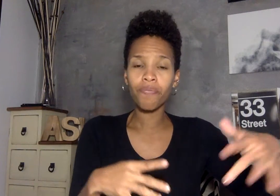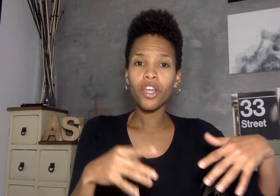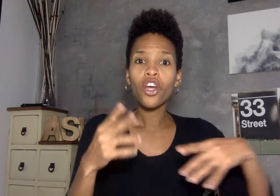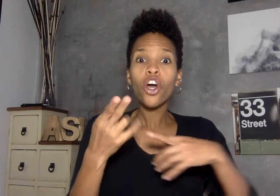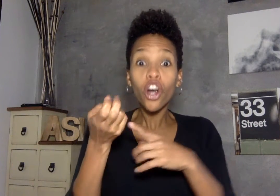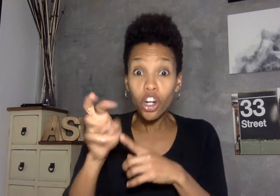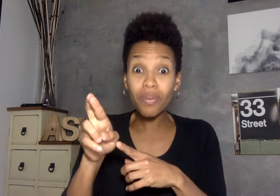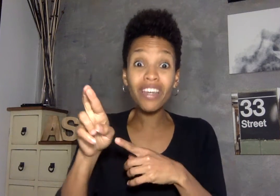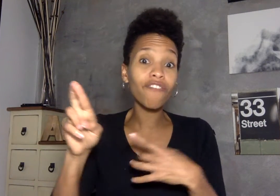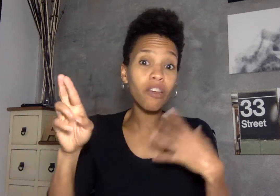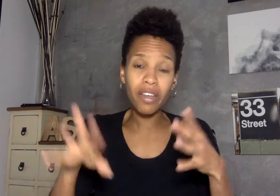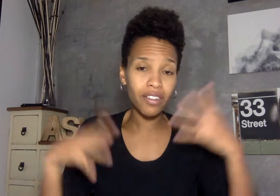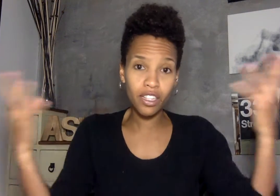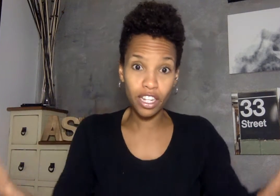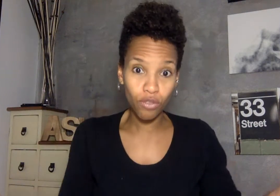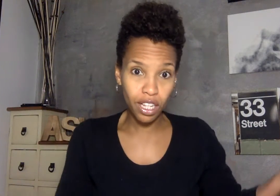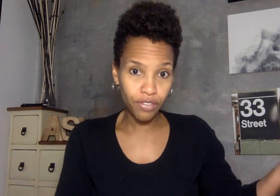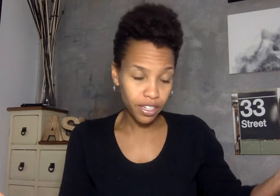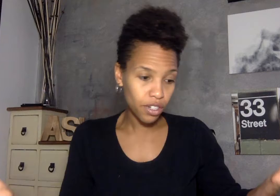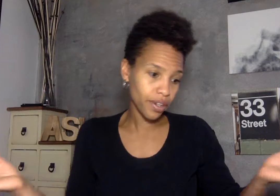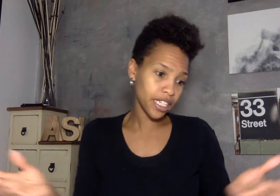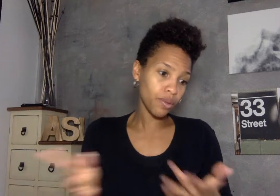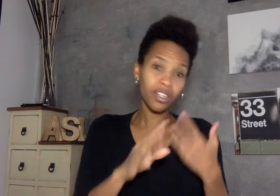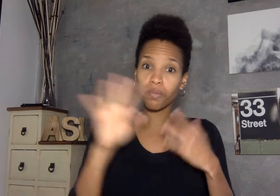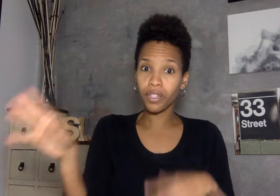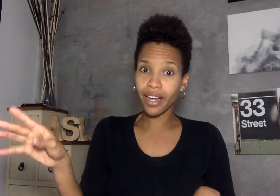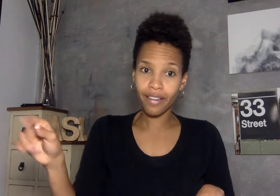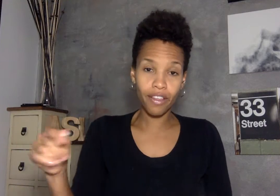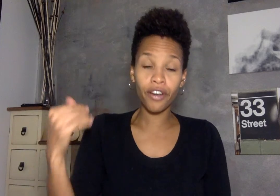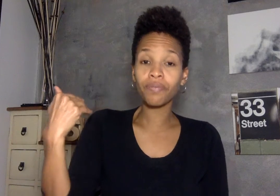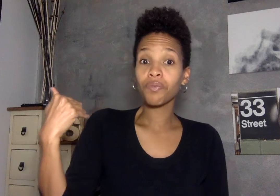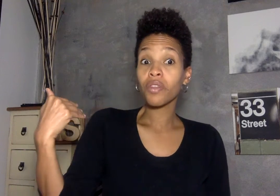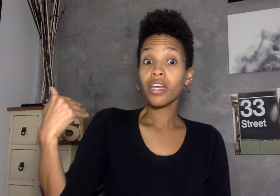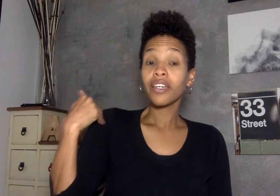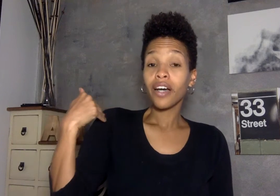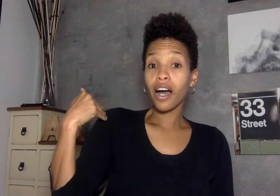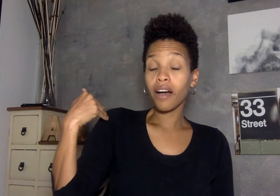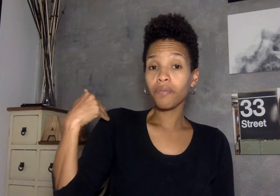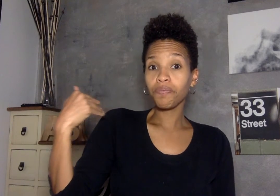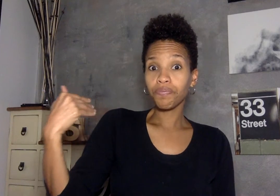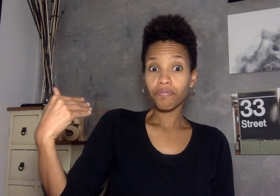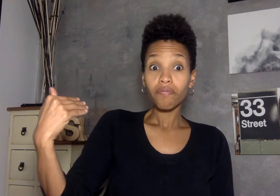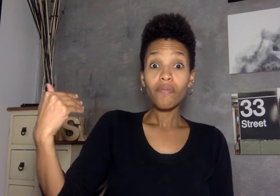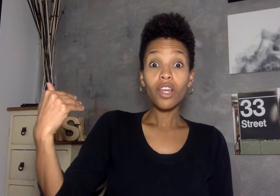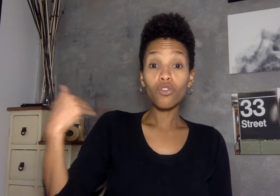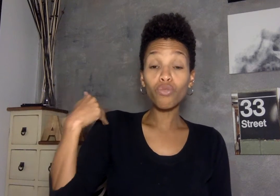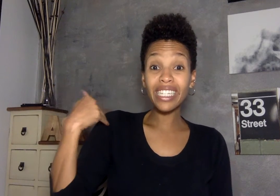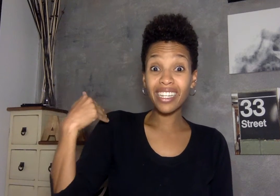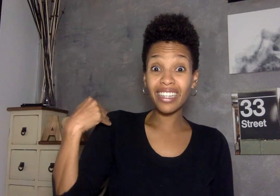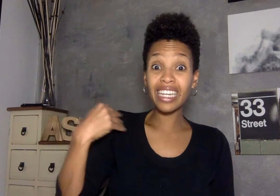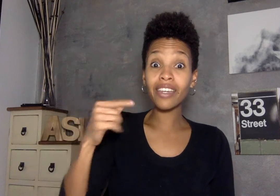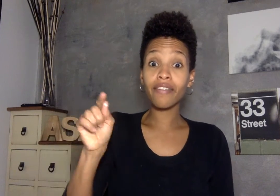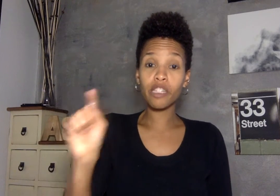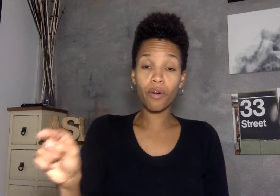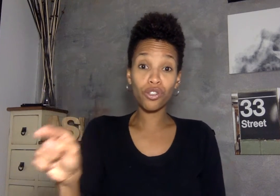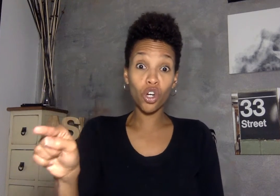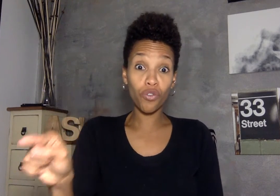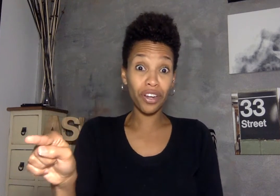her being female is irrelevant okay so we don't need to put that in there um recently this portion over